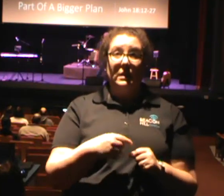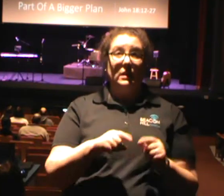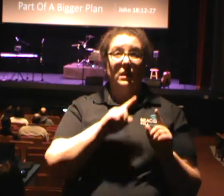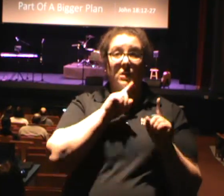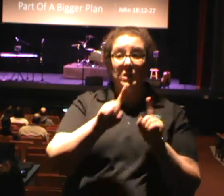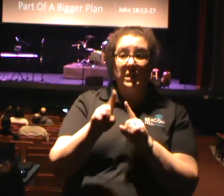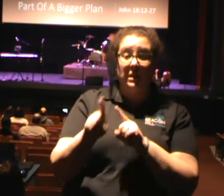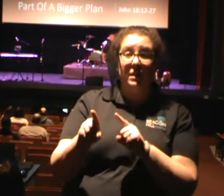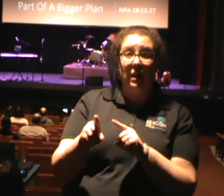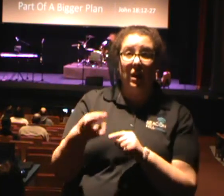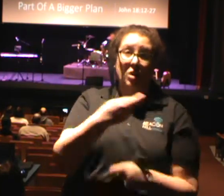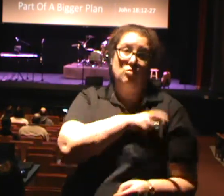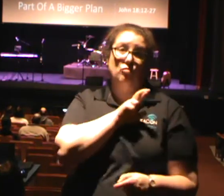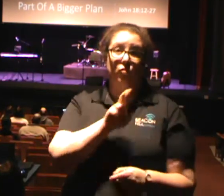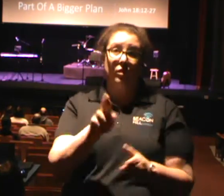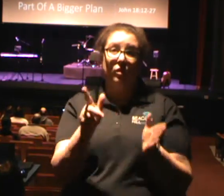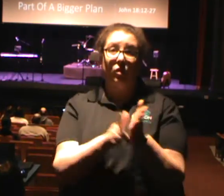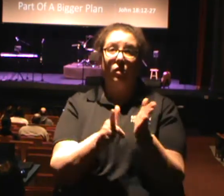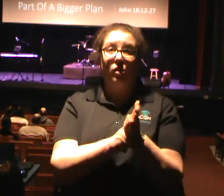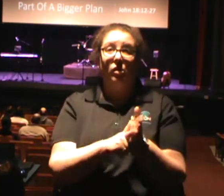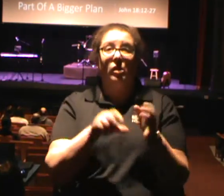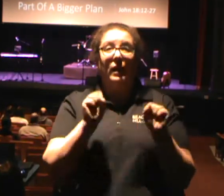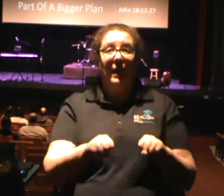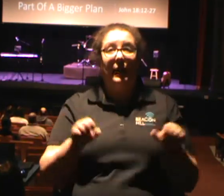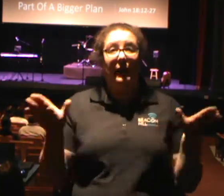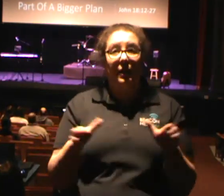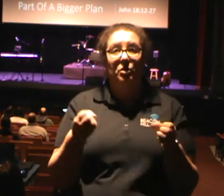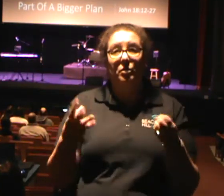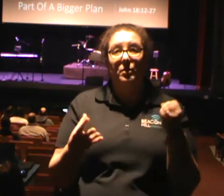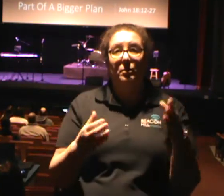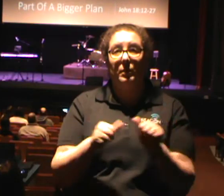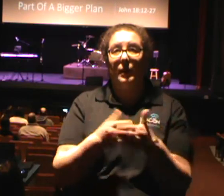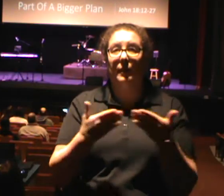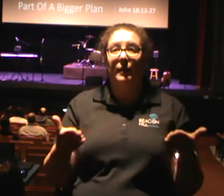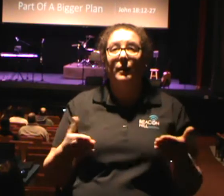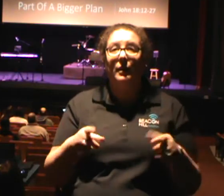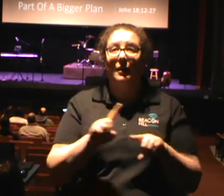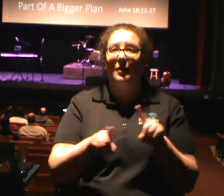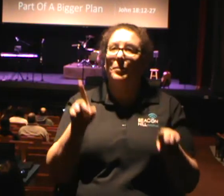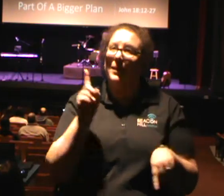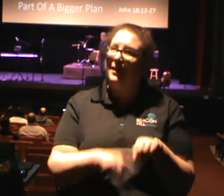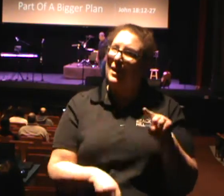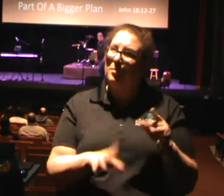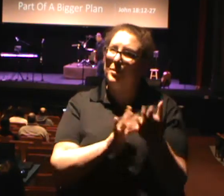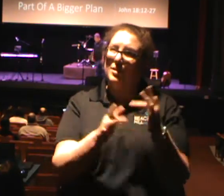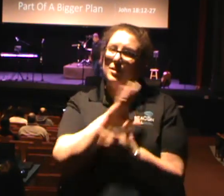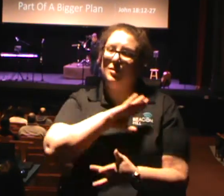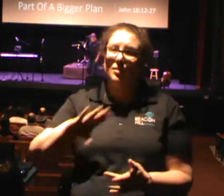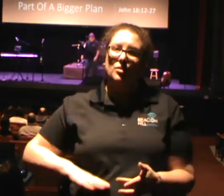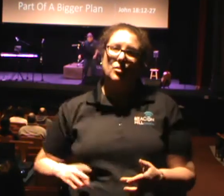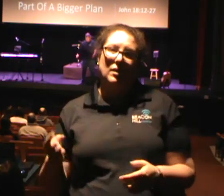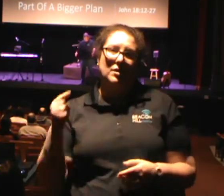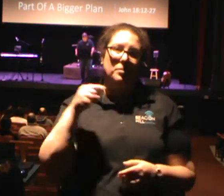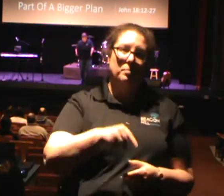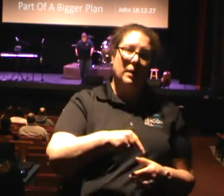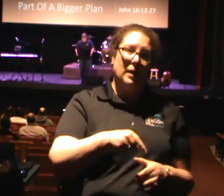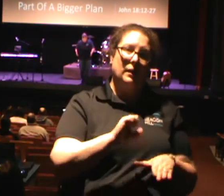can do many things, but it cannot put Jesus Christ back in the grave. And I'm thankful for that.